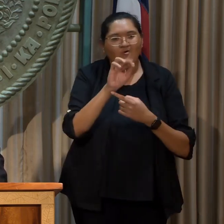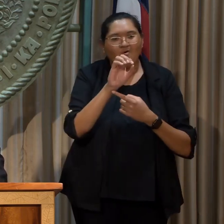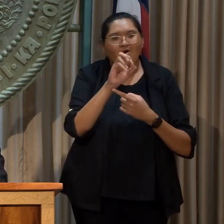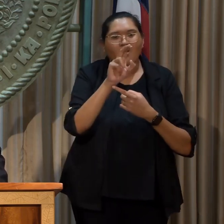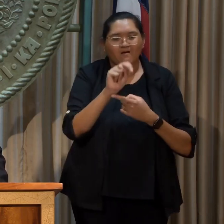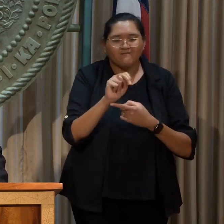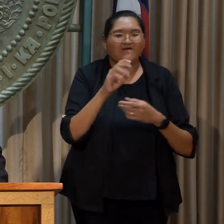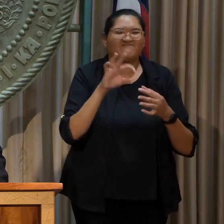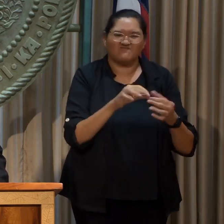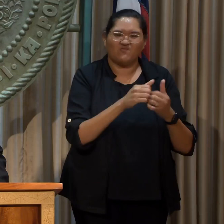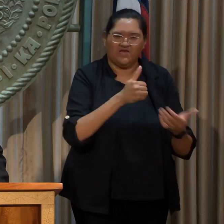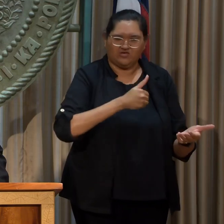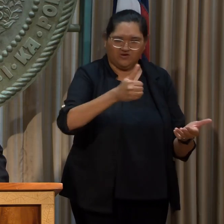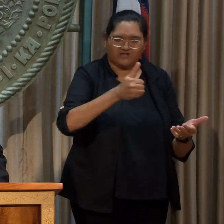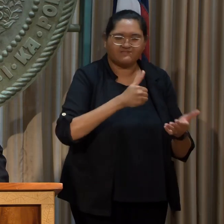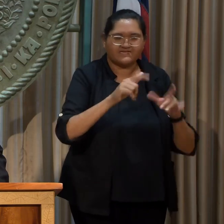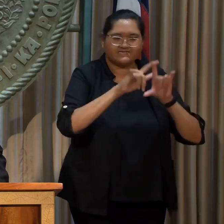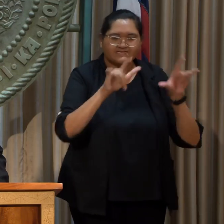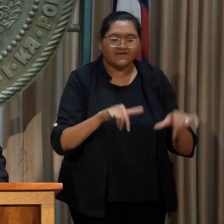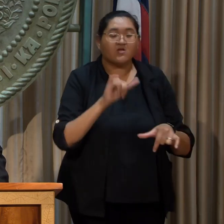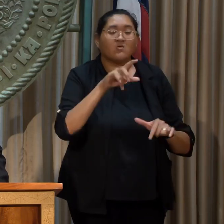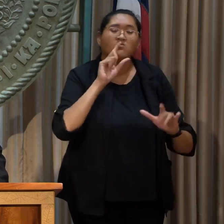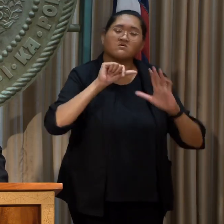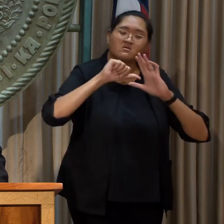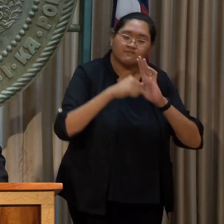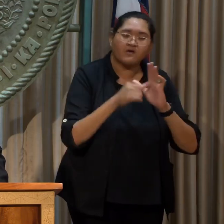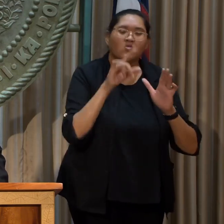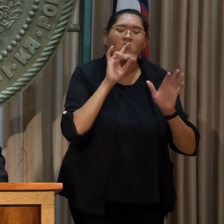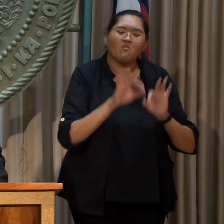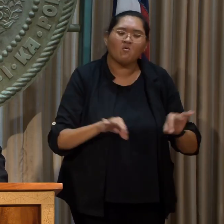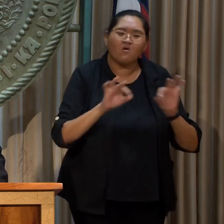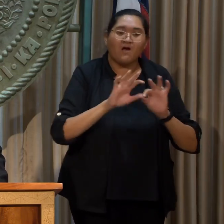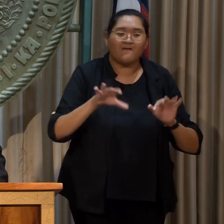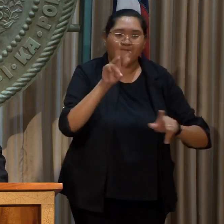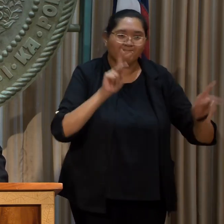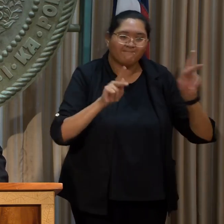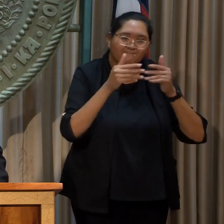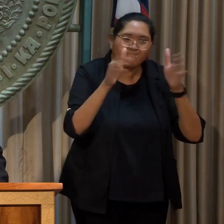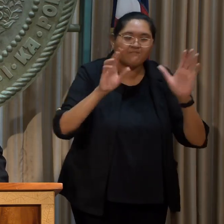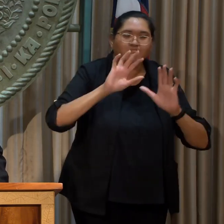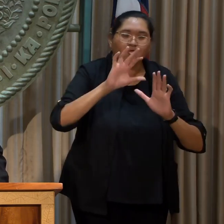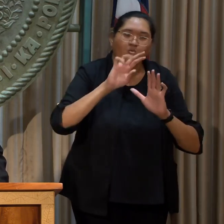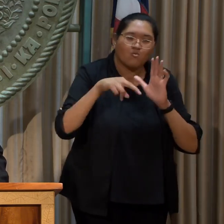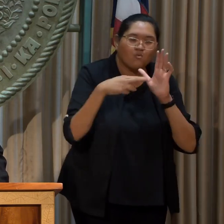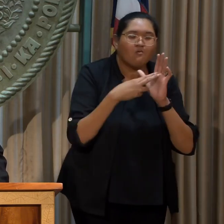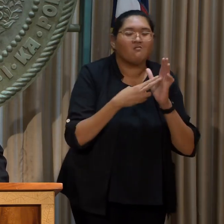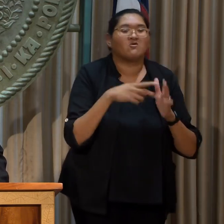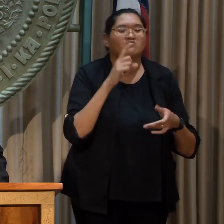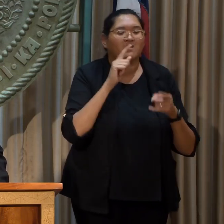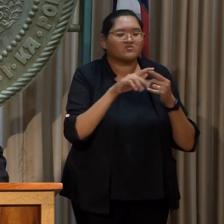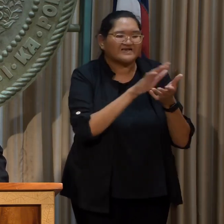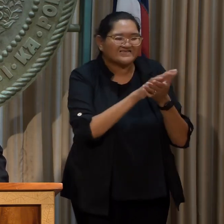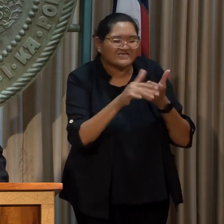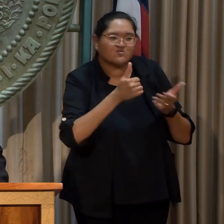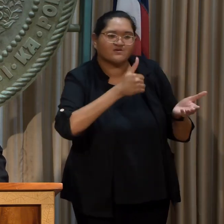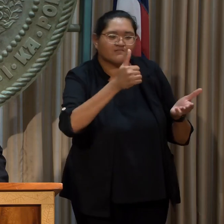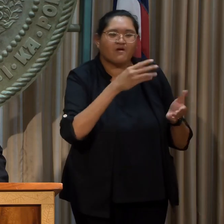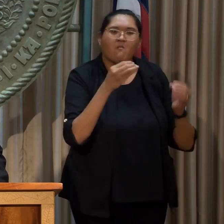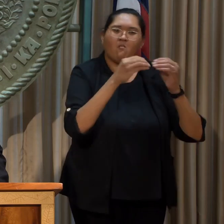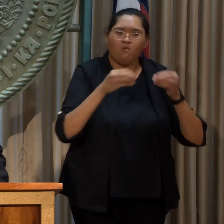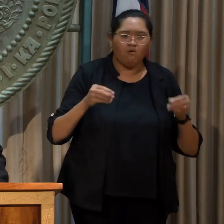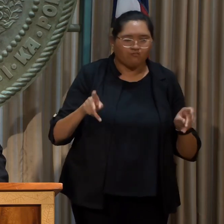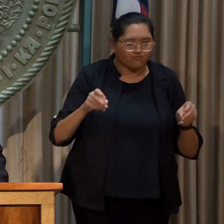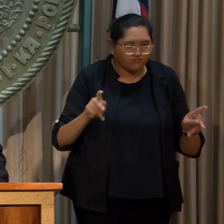system that emphasize the important role of the public and maximize awareness of clean transportation choices and opportunities.